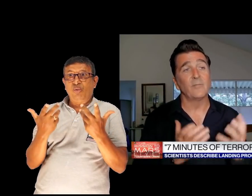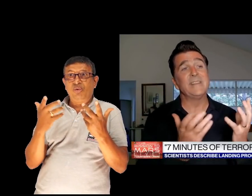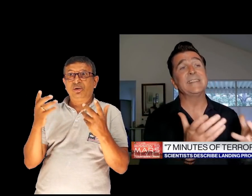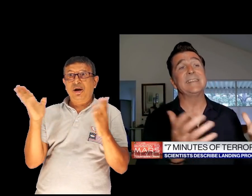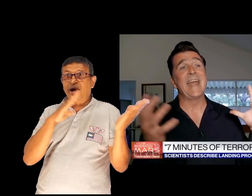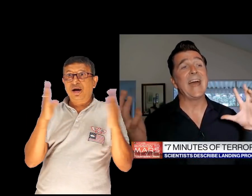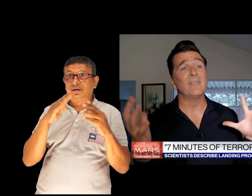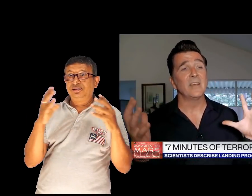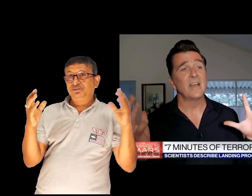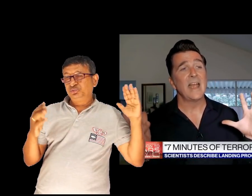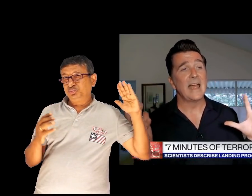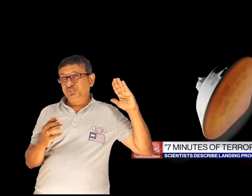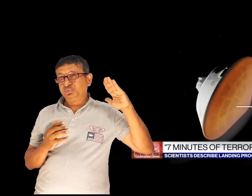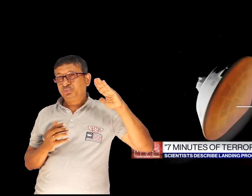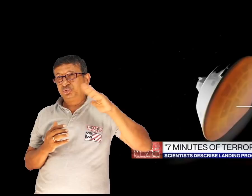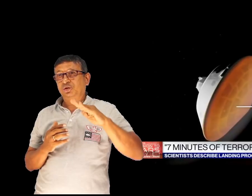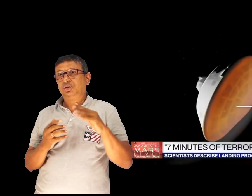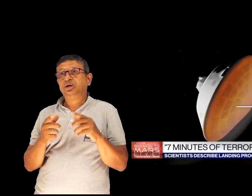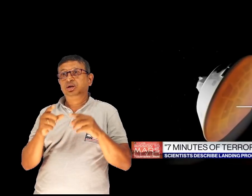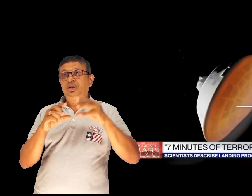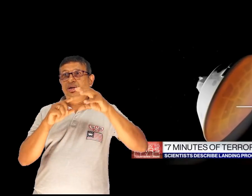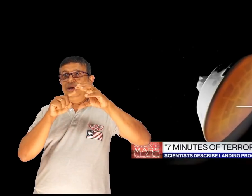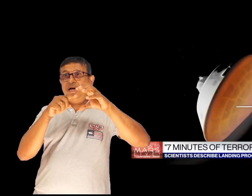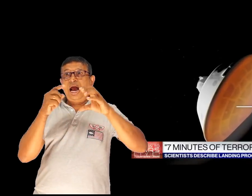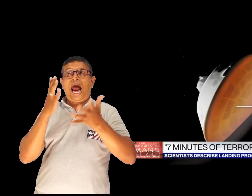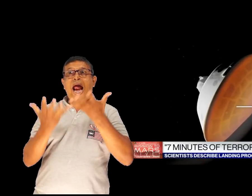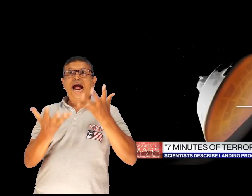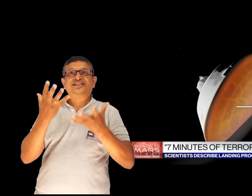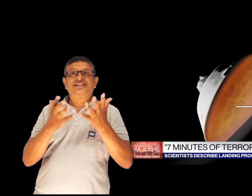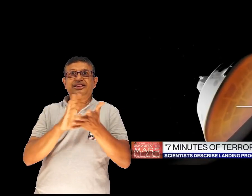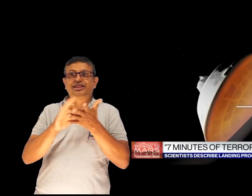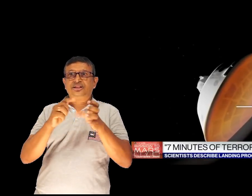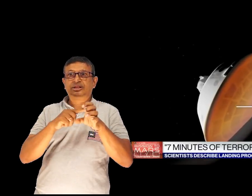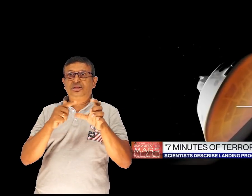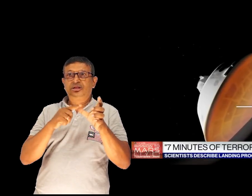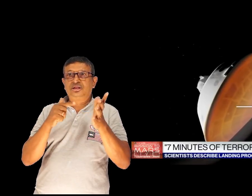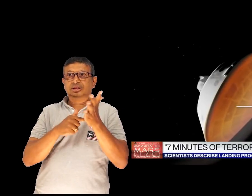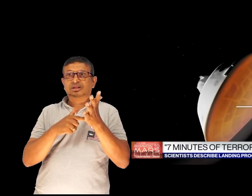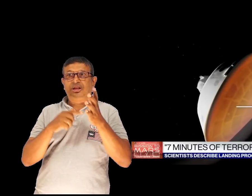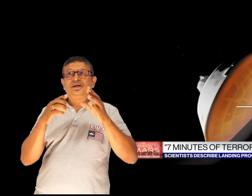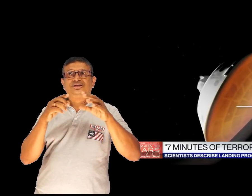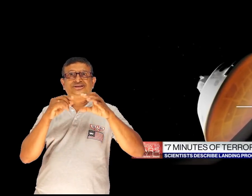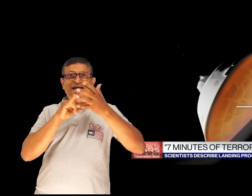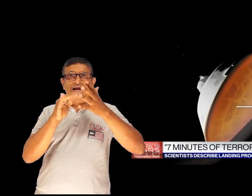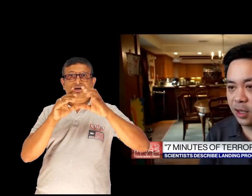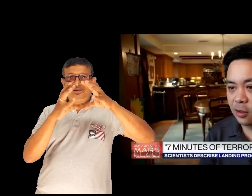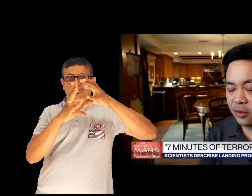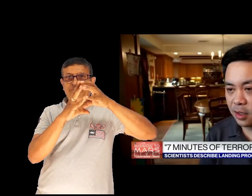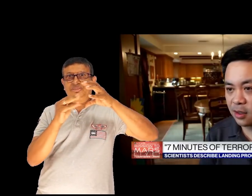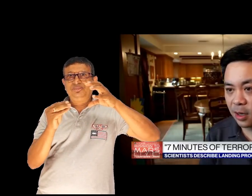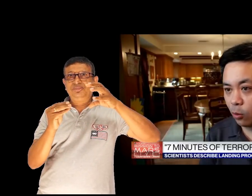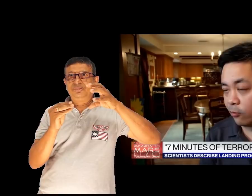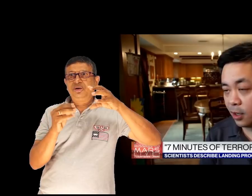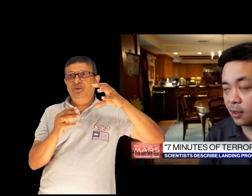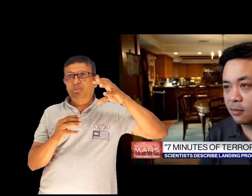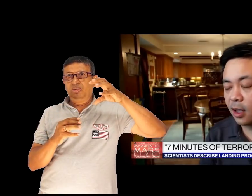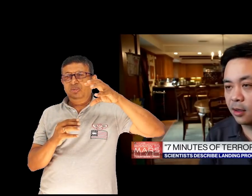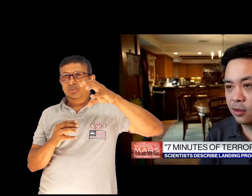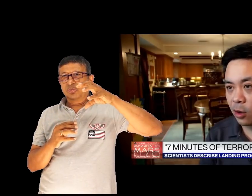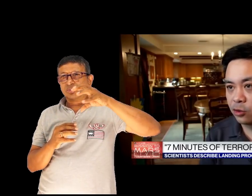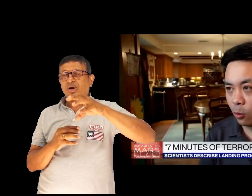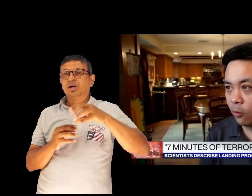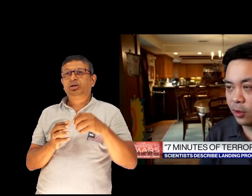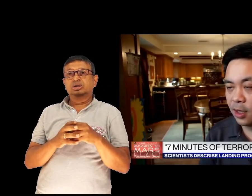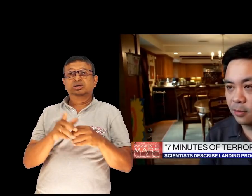the atmosphere if we didn't have our aeroshell our heat shield if for some reason our thermal protection system fails things on the inside will overheat